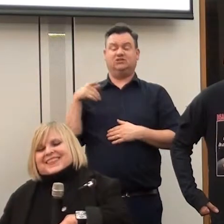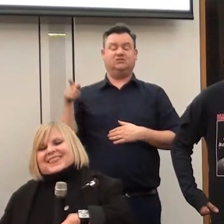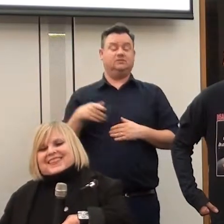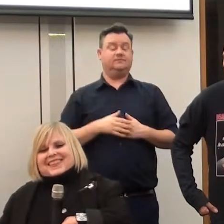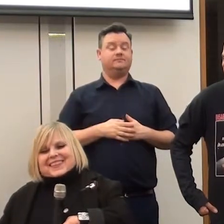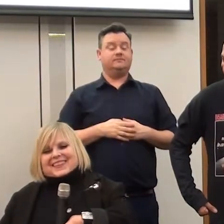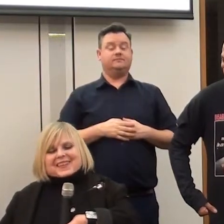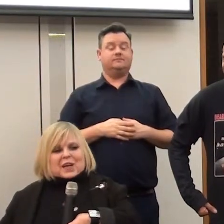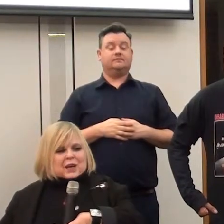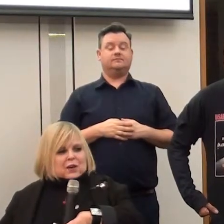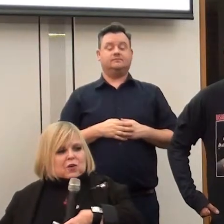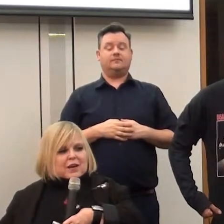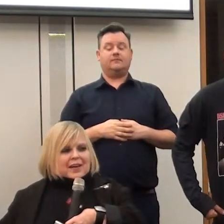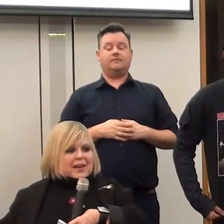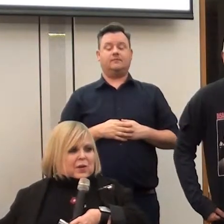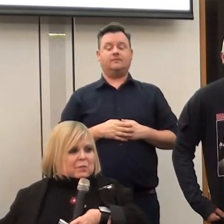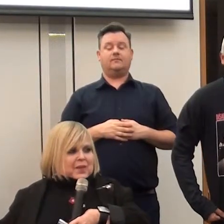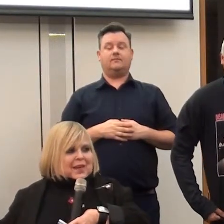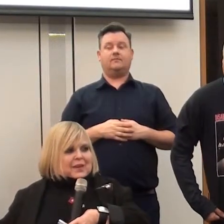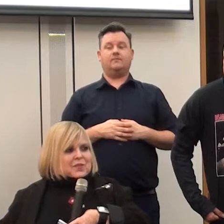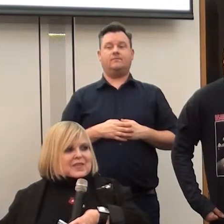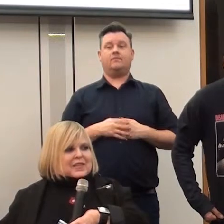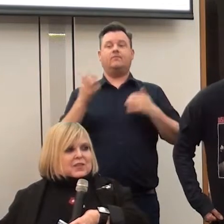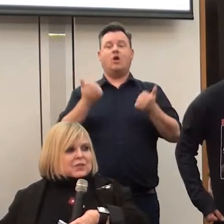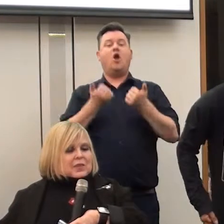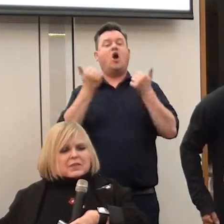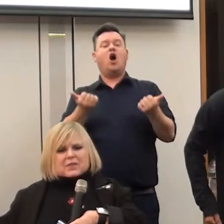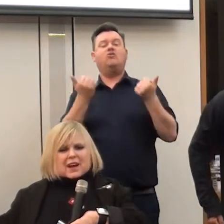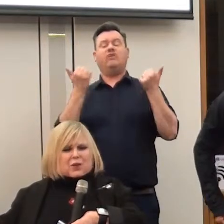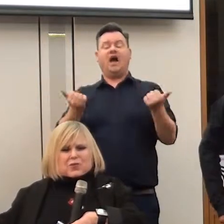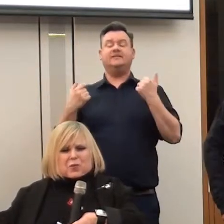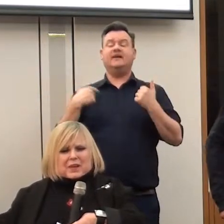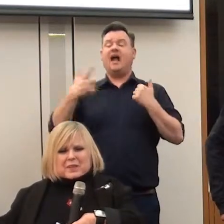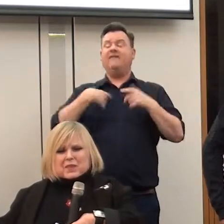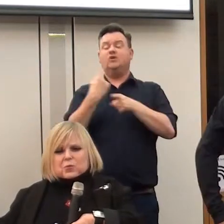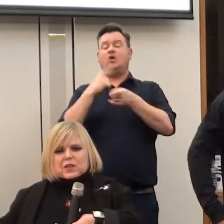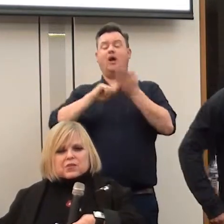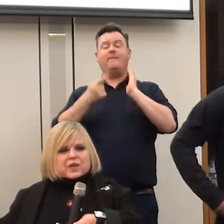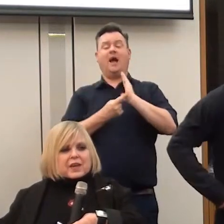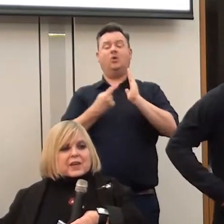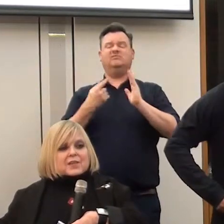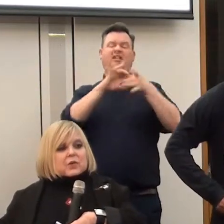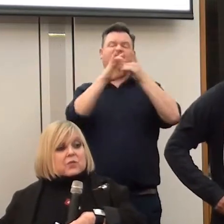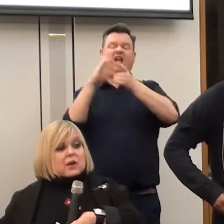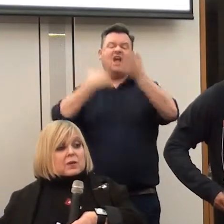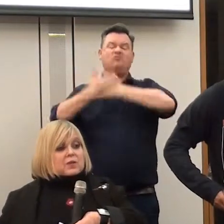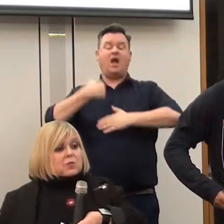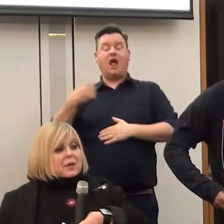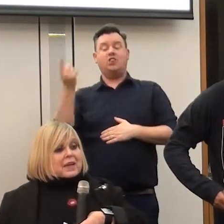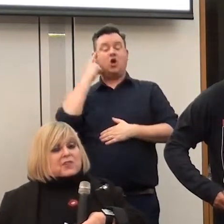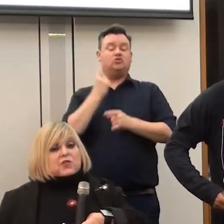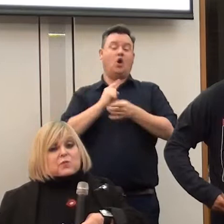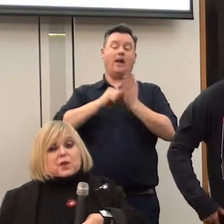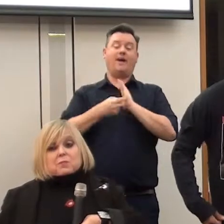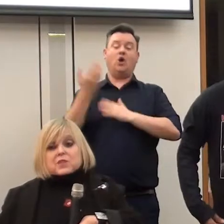Shag and Richard. Alright, because this has to go, I've got to talk about something to do with history. So I thought I'm going to